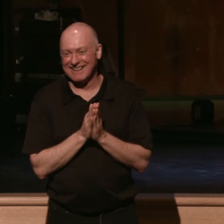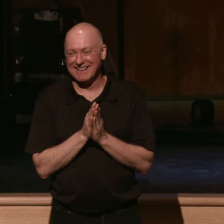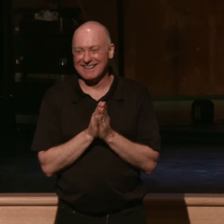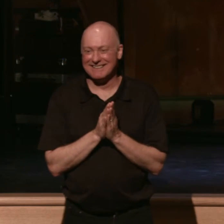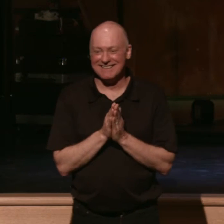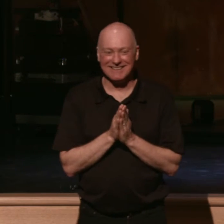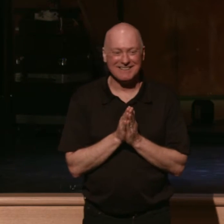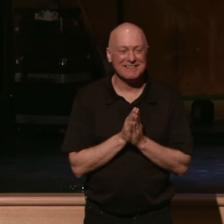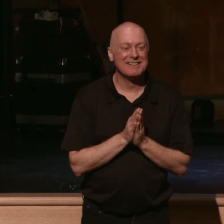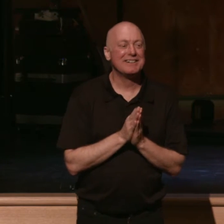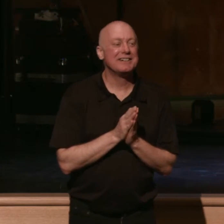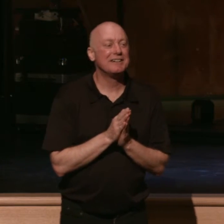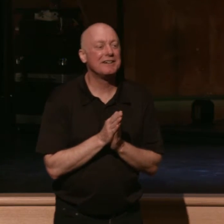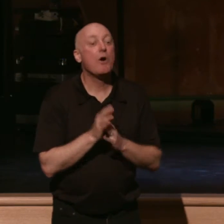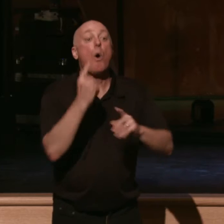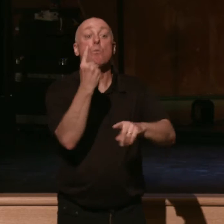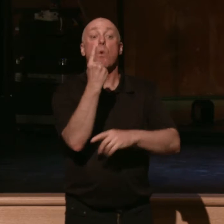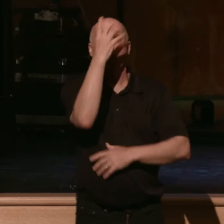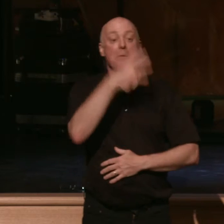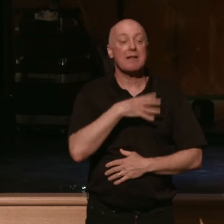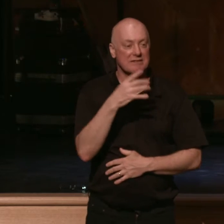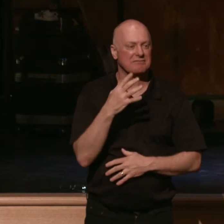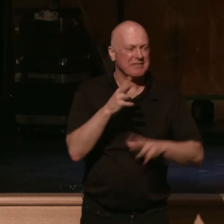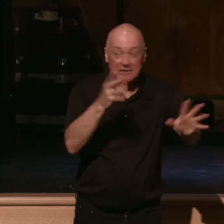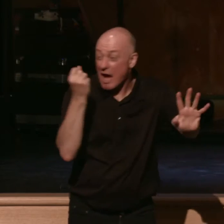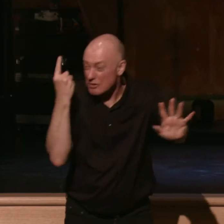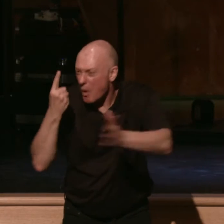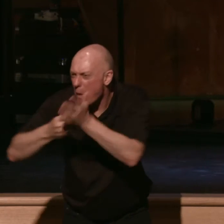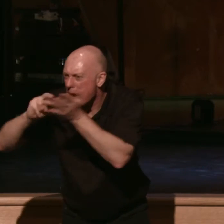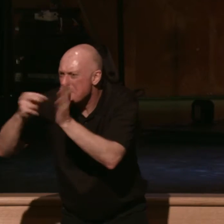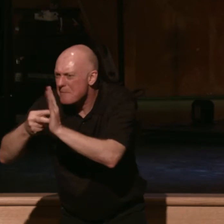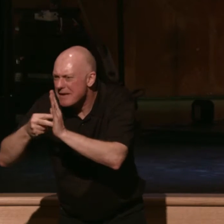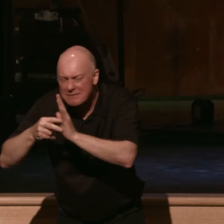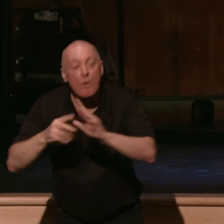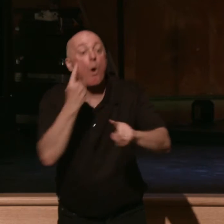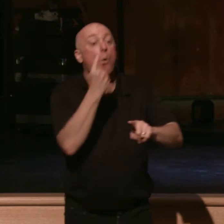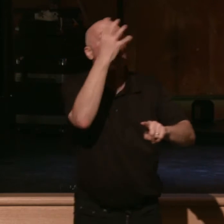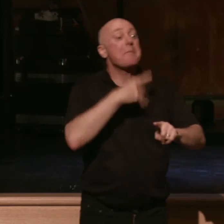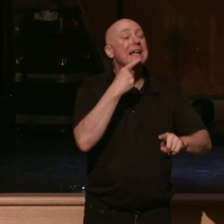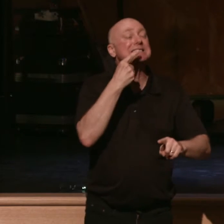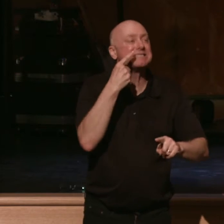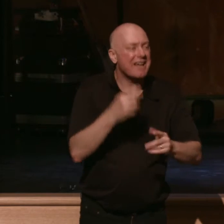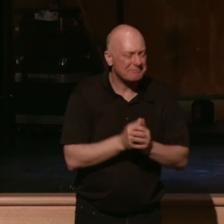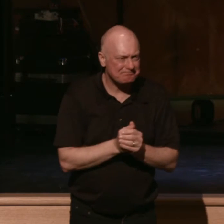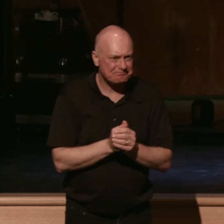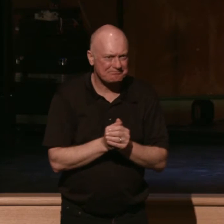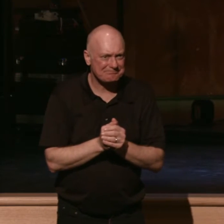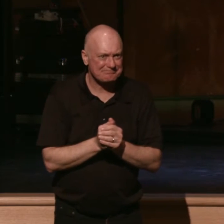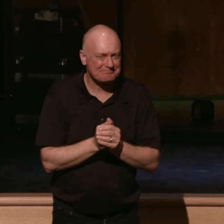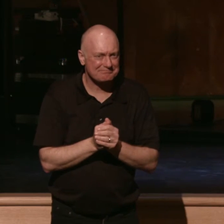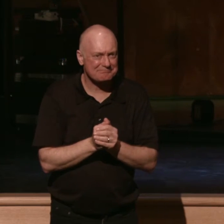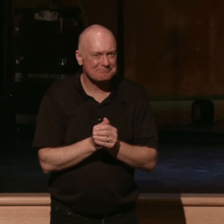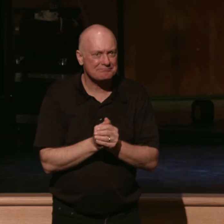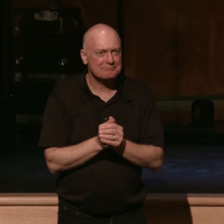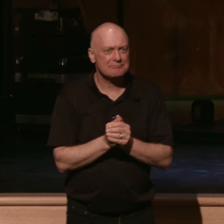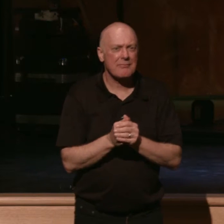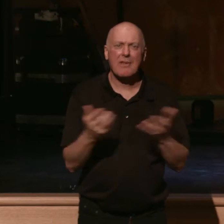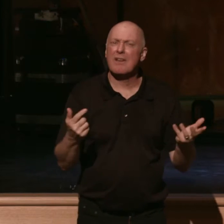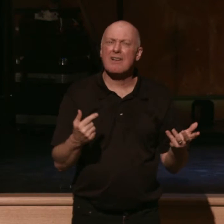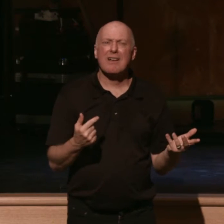Jeremiah Burroughs, he said this. And I think you're getting this now. Jeremiah Burroughs said this. Thank you. Oh, that we could but convince